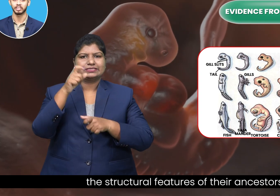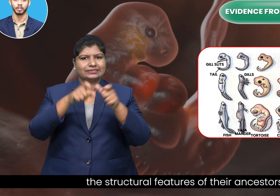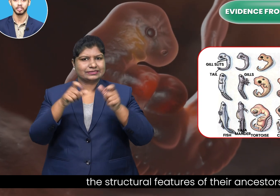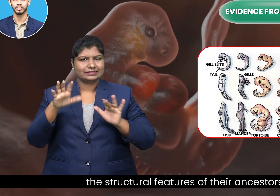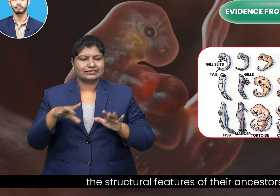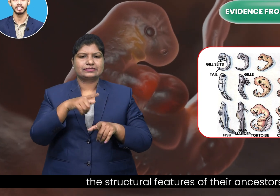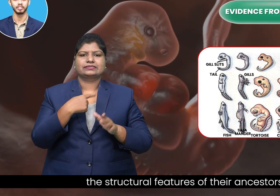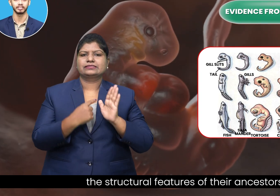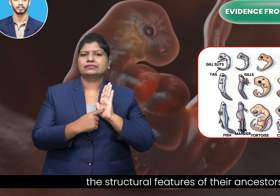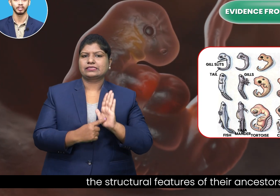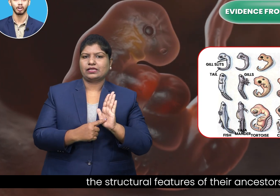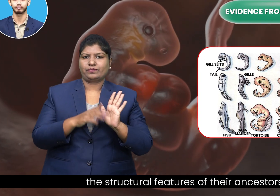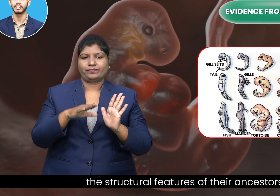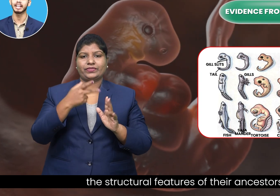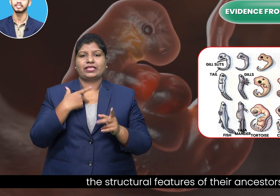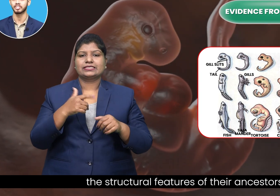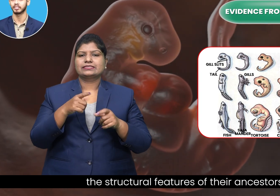structural features of their ancestors.